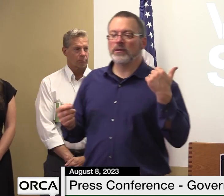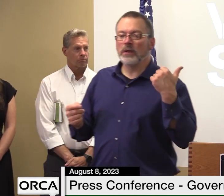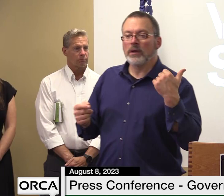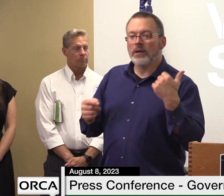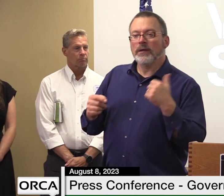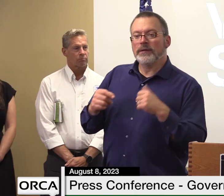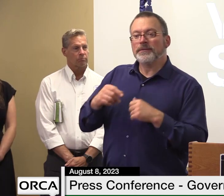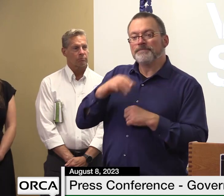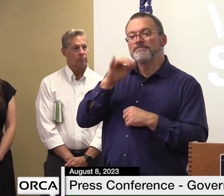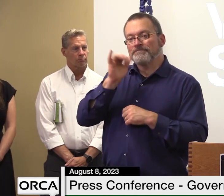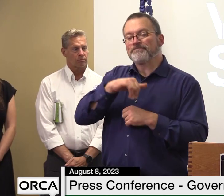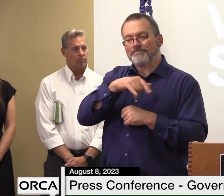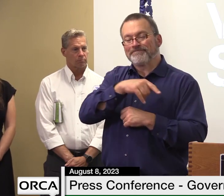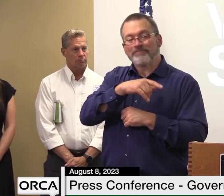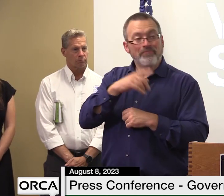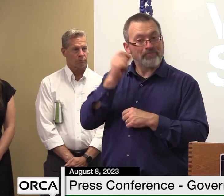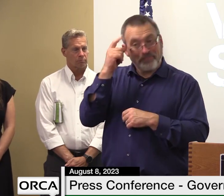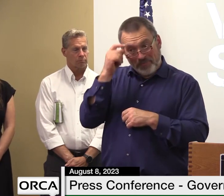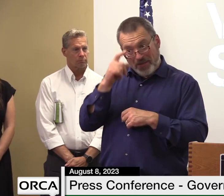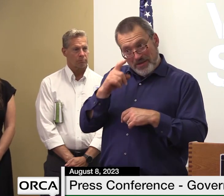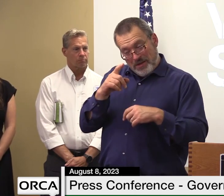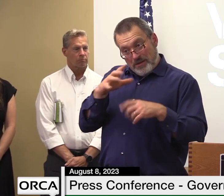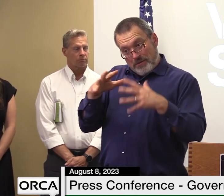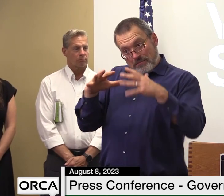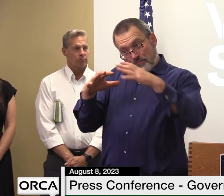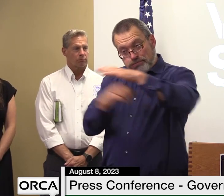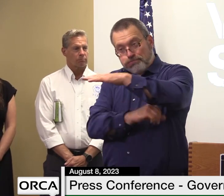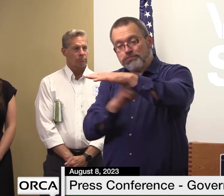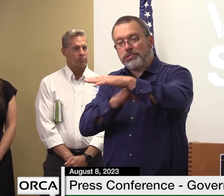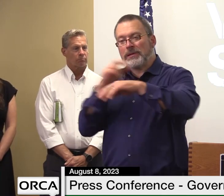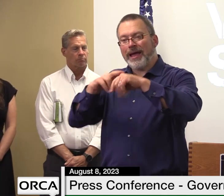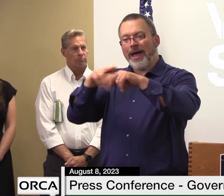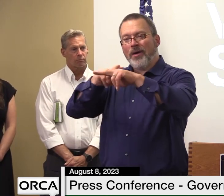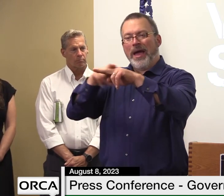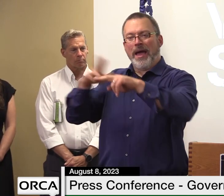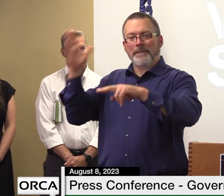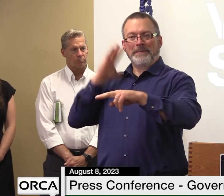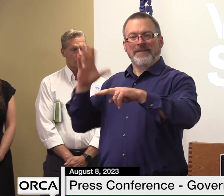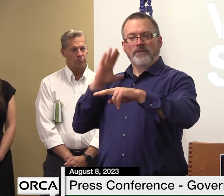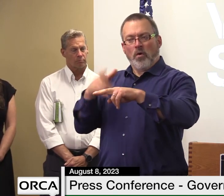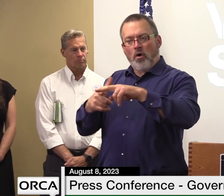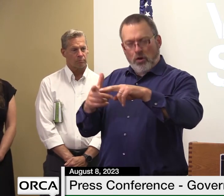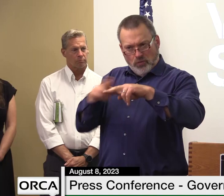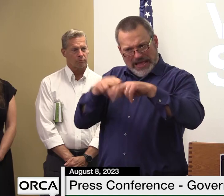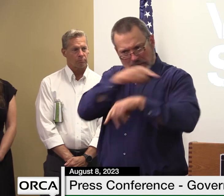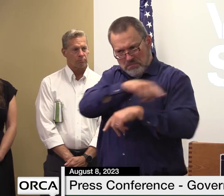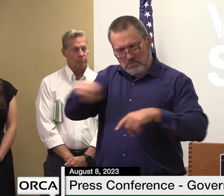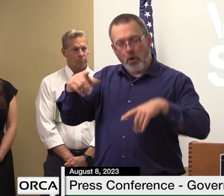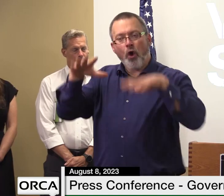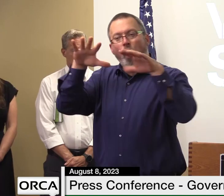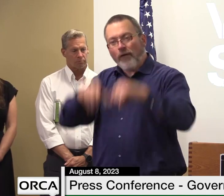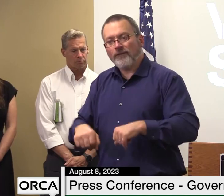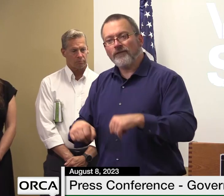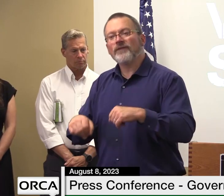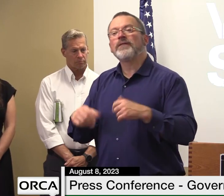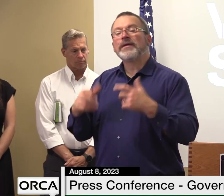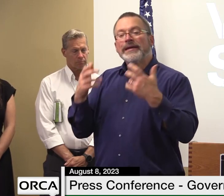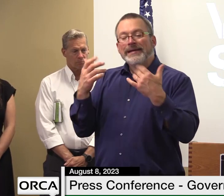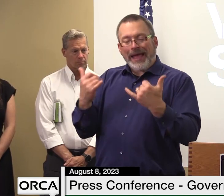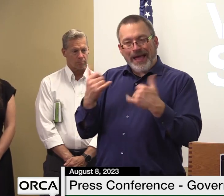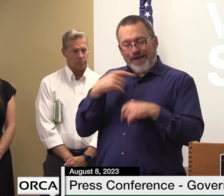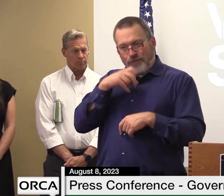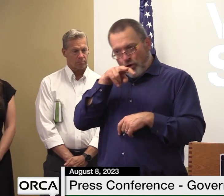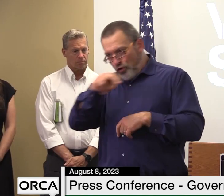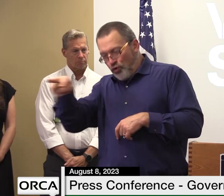it had impacted it would have impacted the rail as well but some of these it's different in different locations some of it